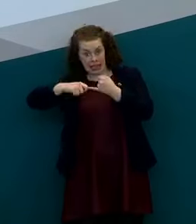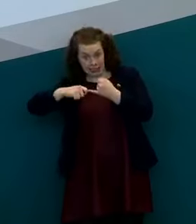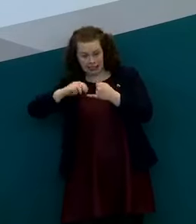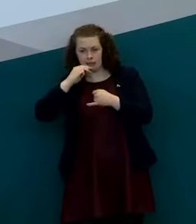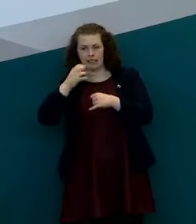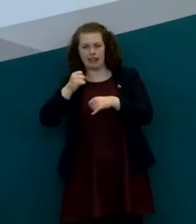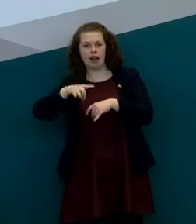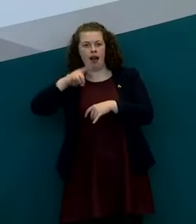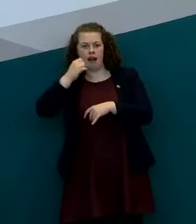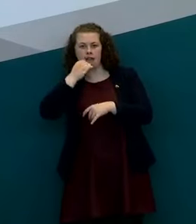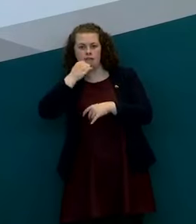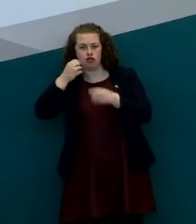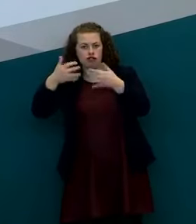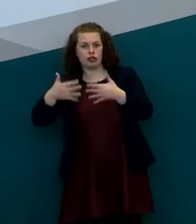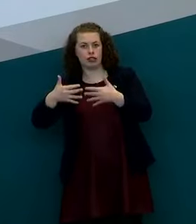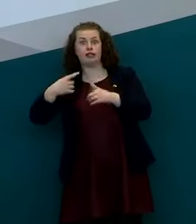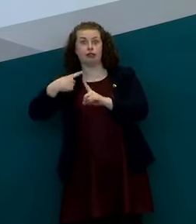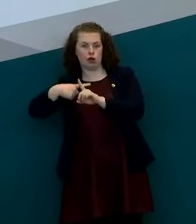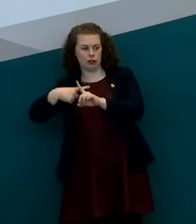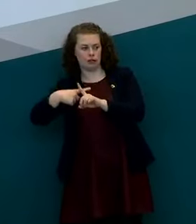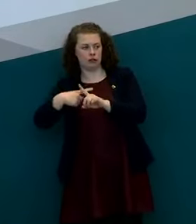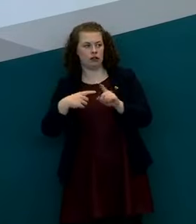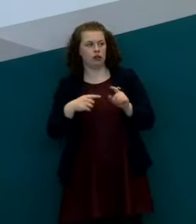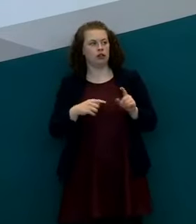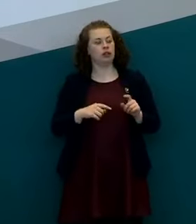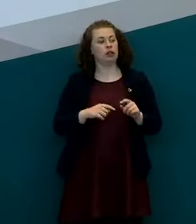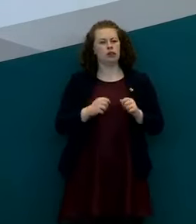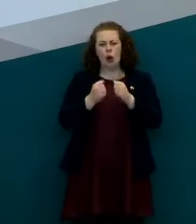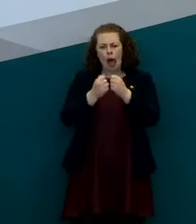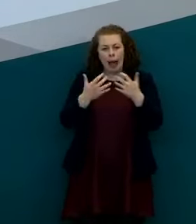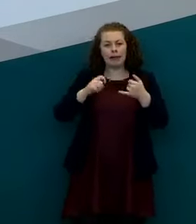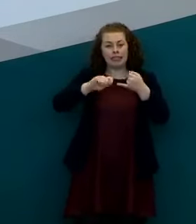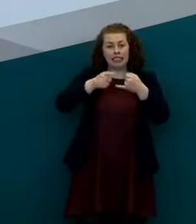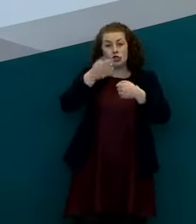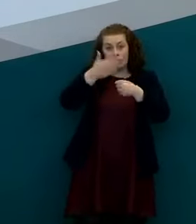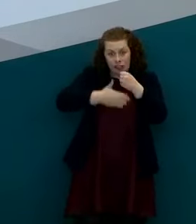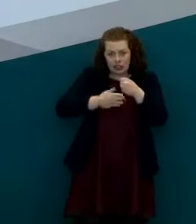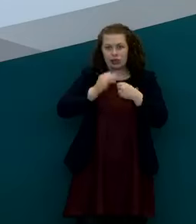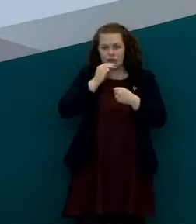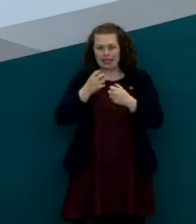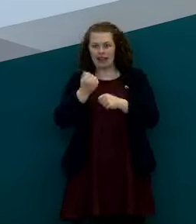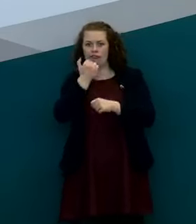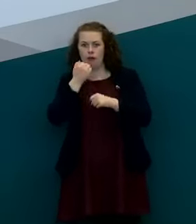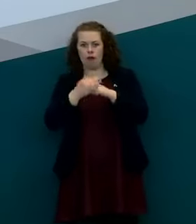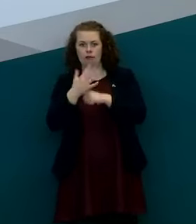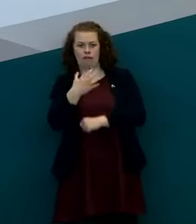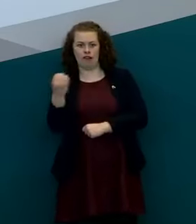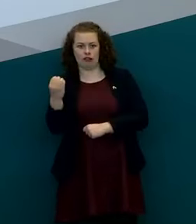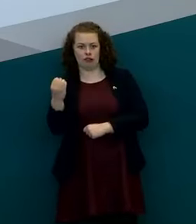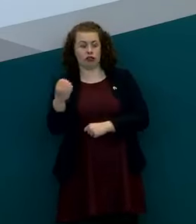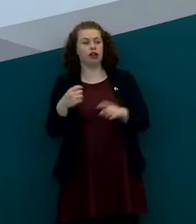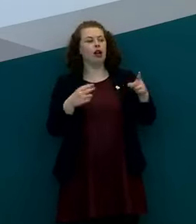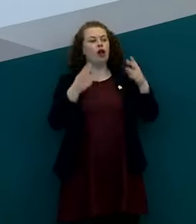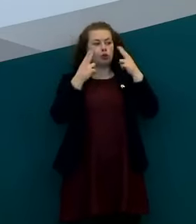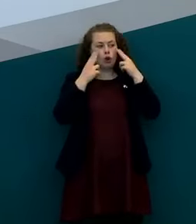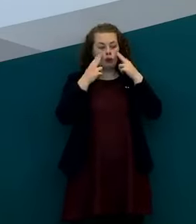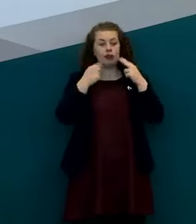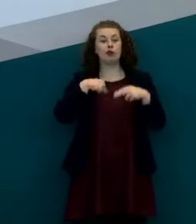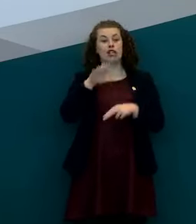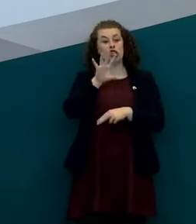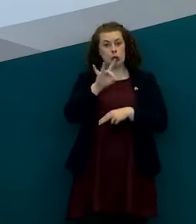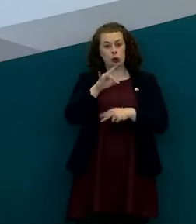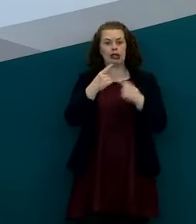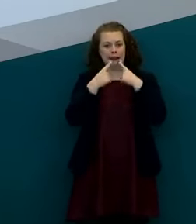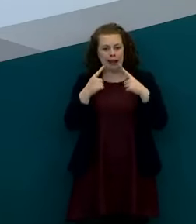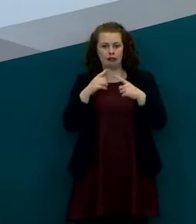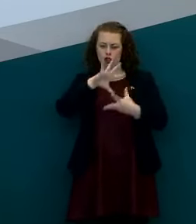absolute total of tests that were done to result in 500 so so we we give you a total of that every week on a tuesday up to the